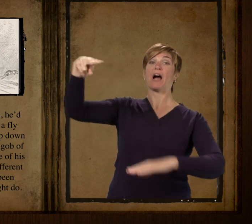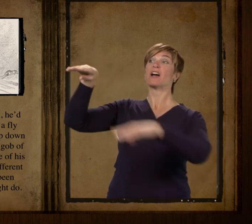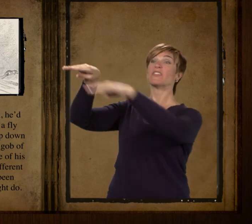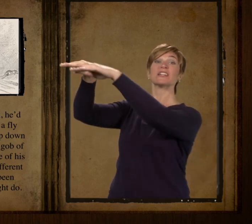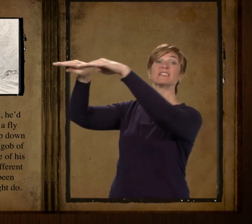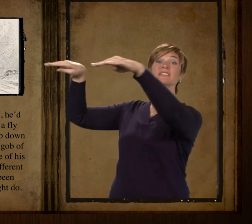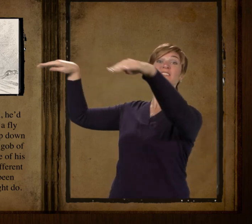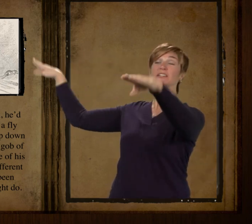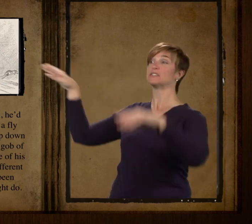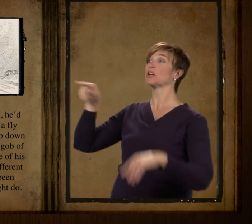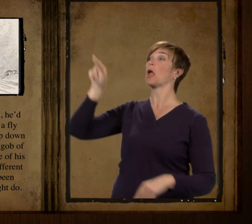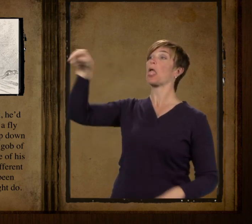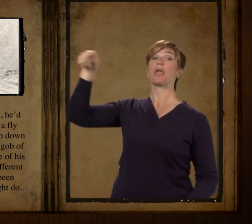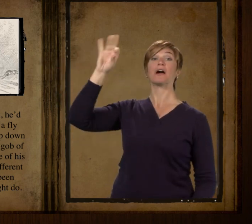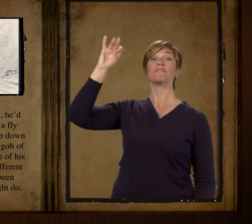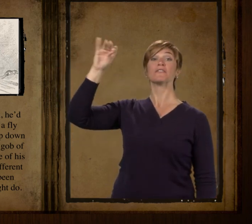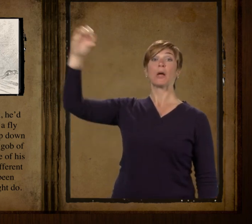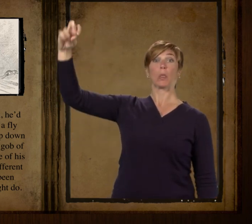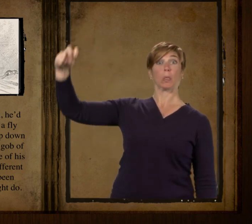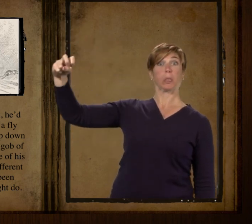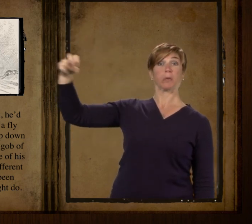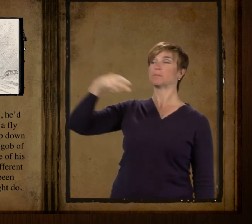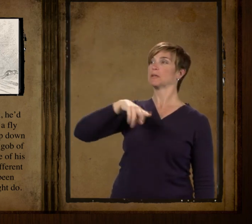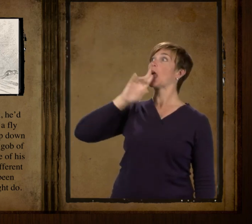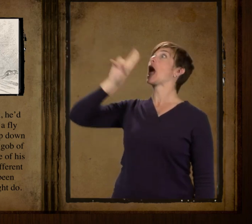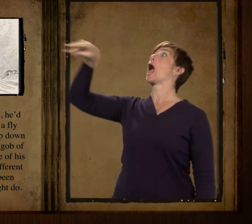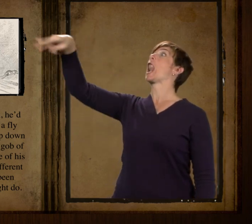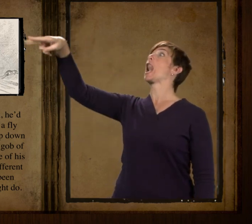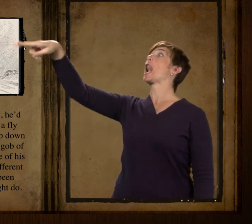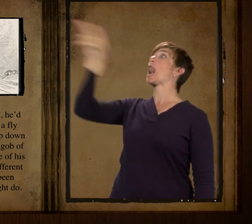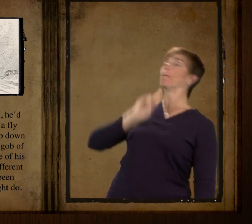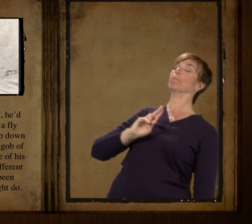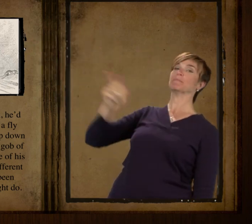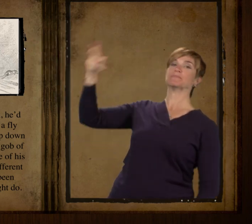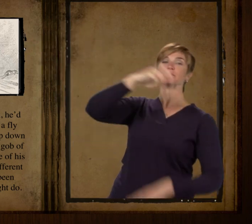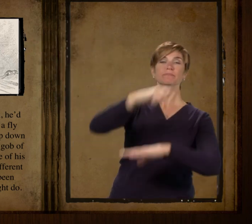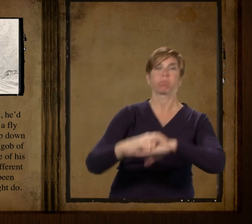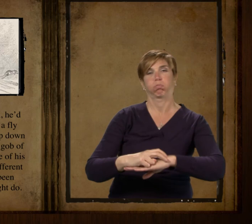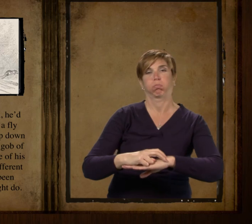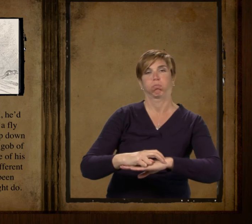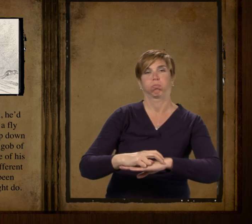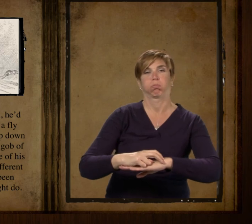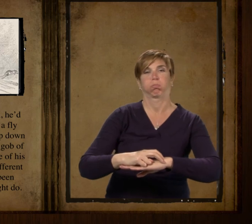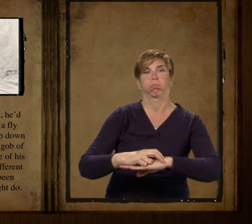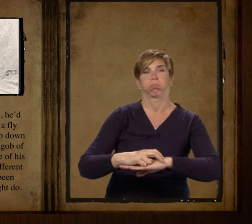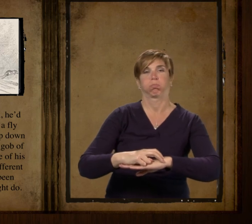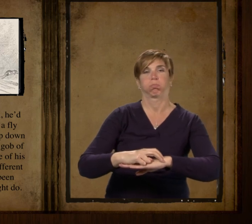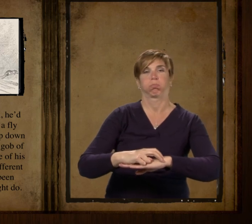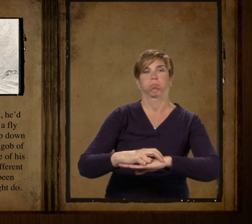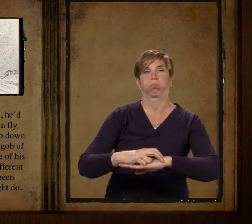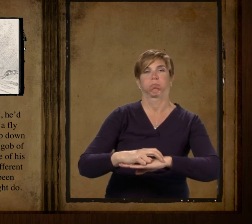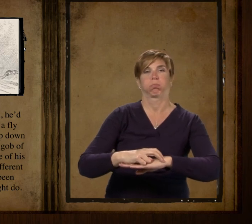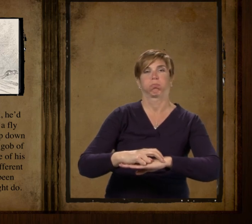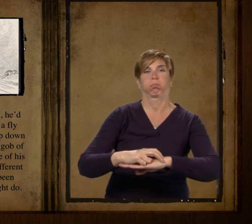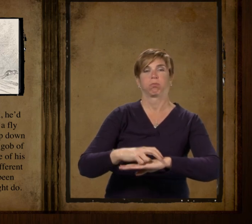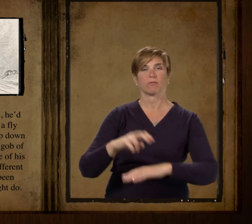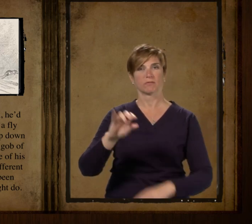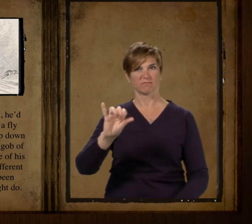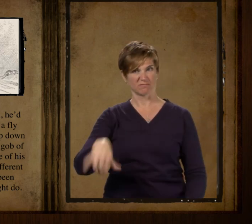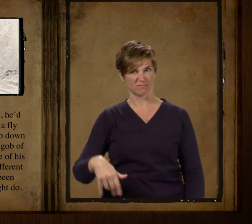and quicker you could wink he'd spring straight up and snake a fly